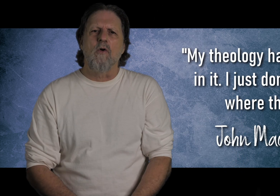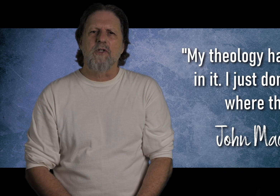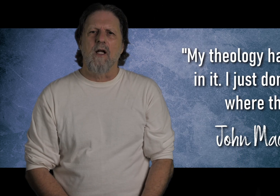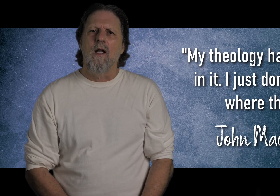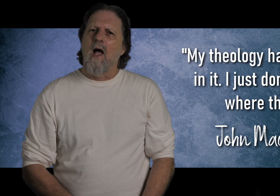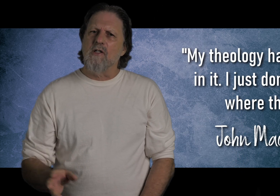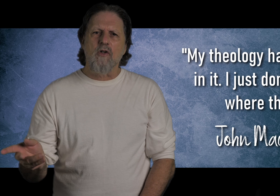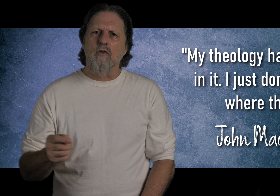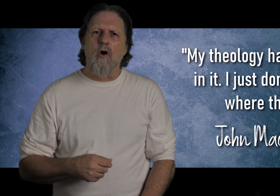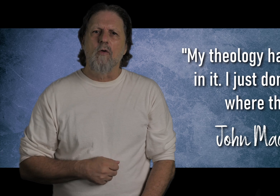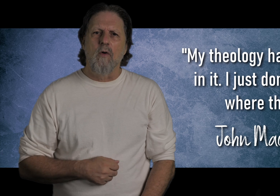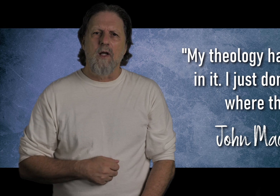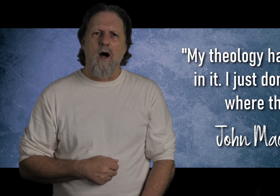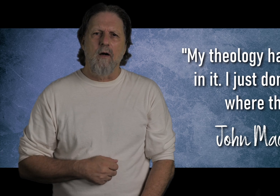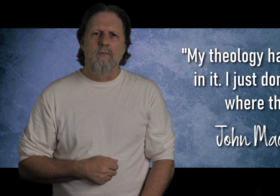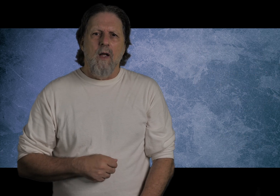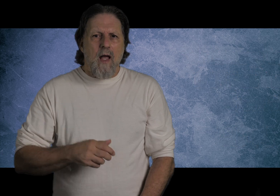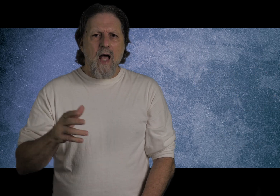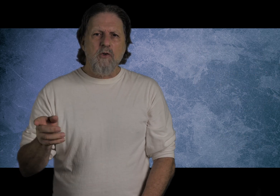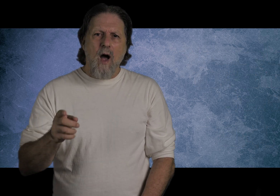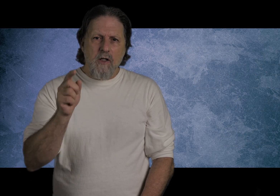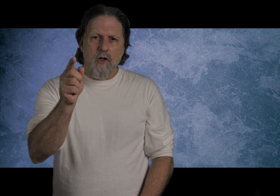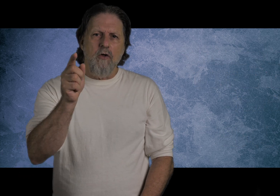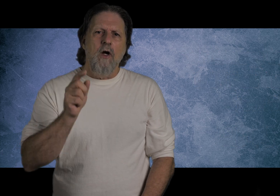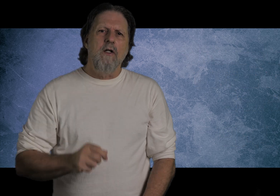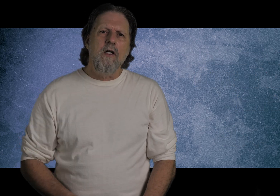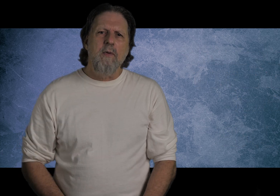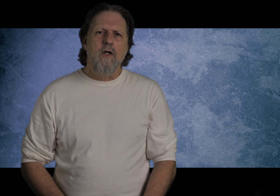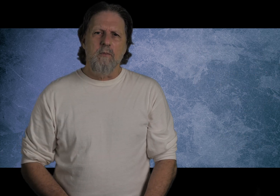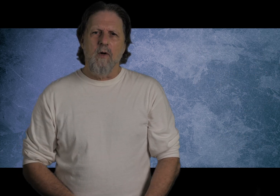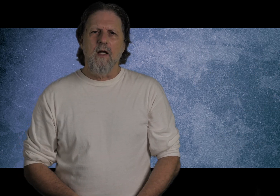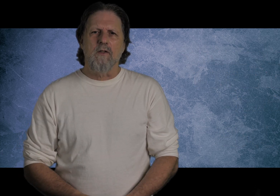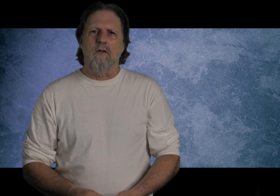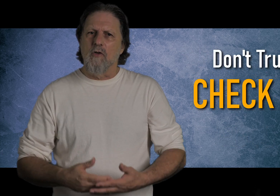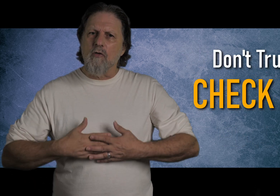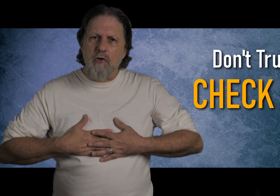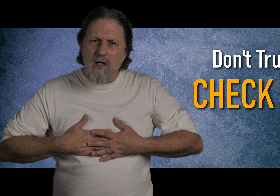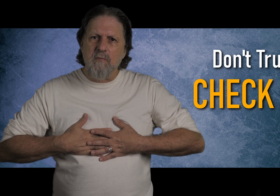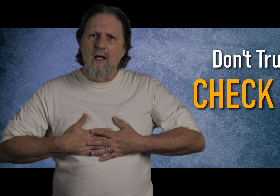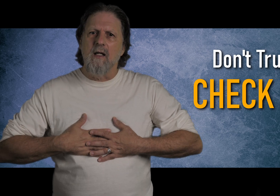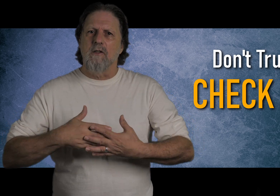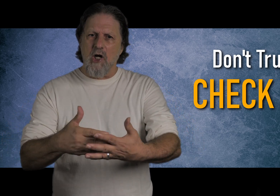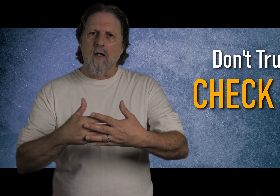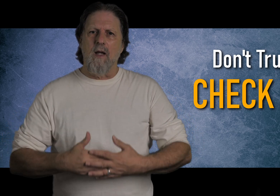holes in it. I just don't know where they are. And that's why you need to be good Bereans. Don't trust me. Check me.